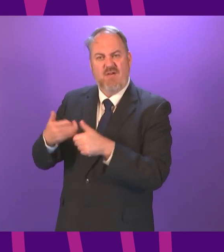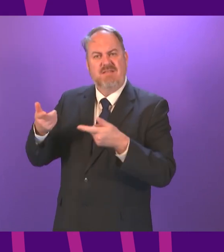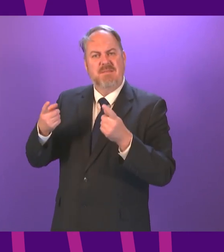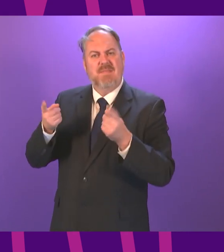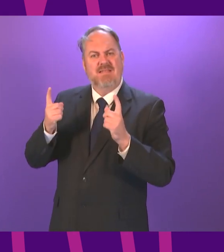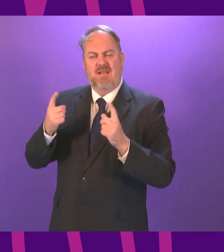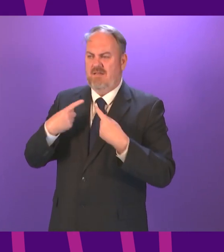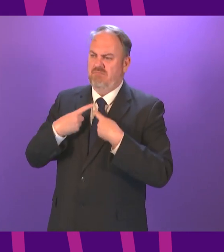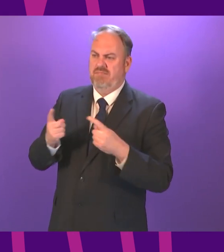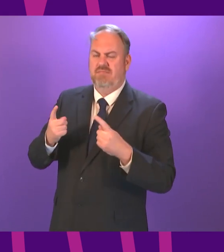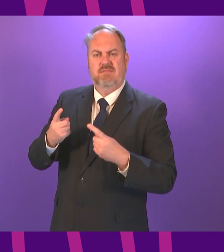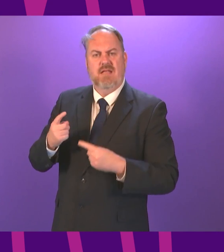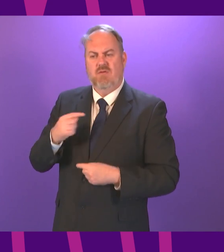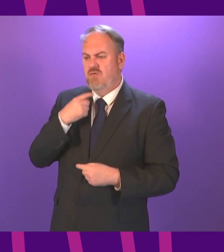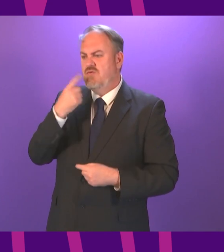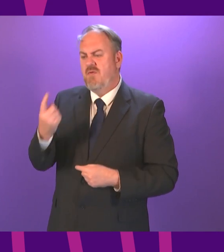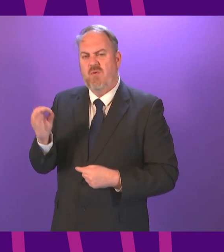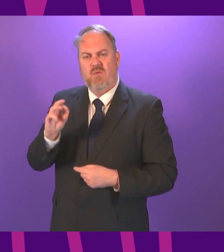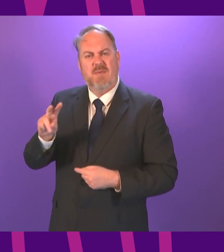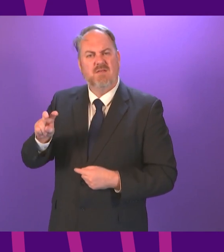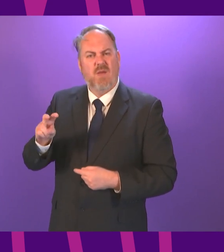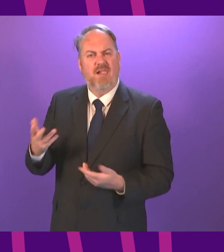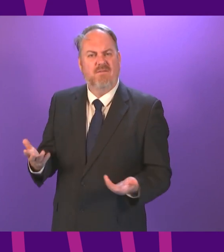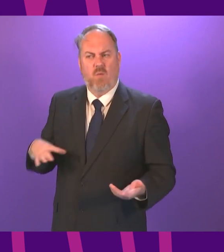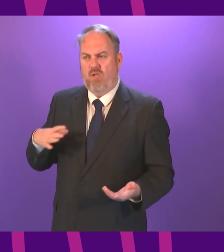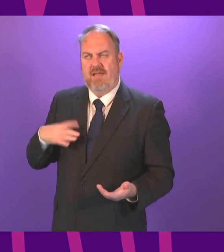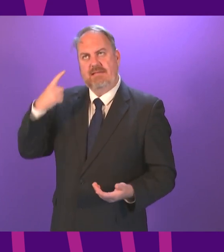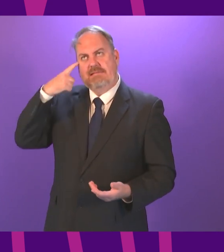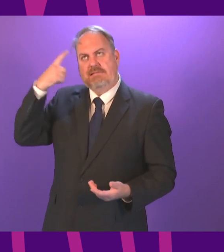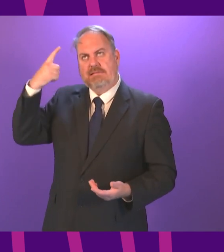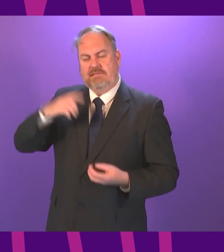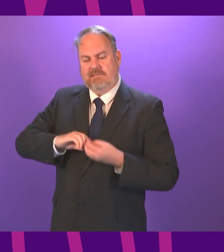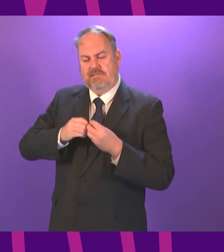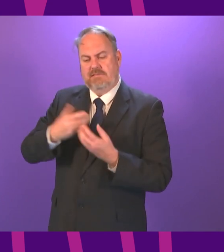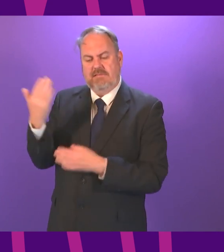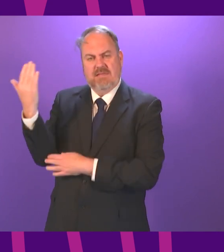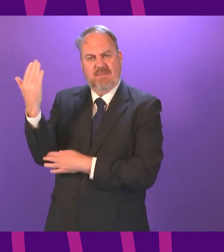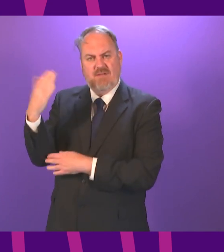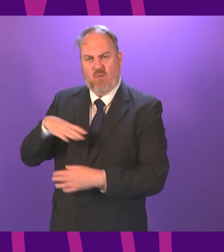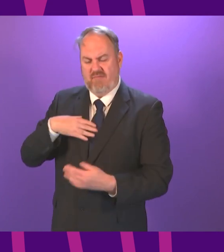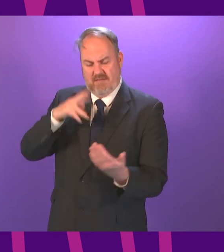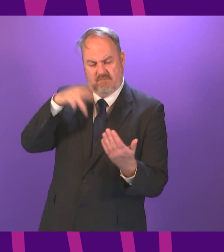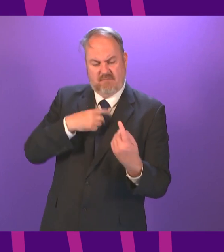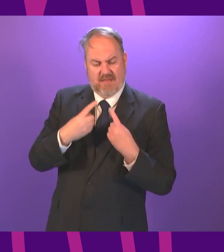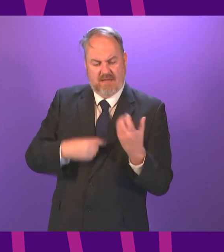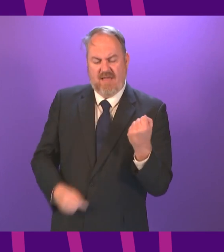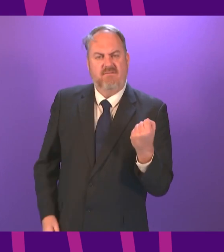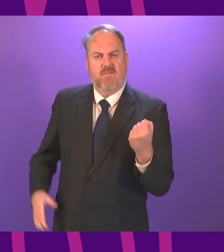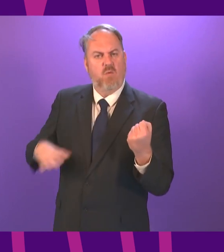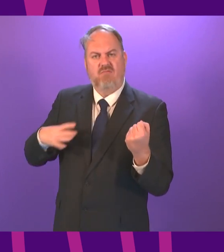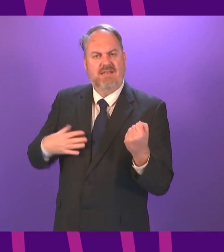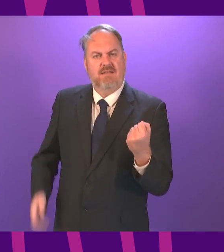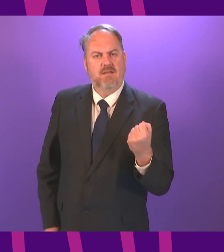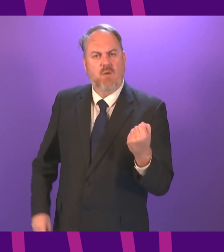12.15 tomorrow, she's already planning what she's going to say in that statement. She's already looking at the data she's making in that statement. She can come to the parliament right now,